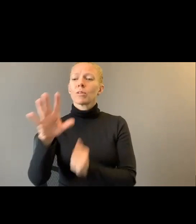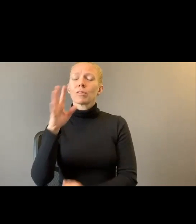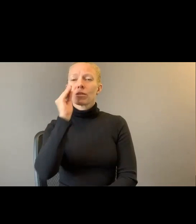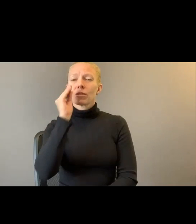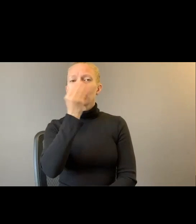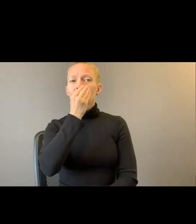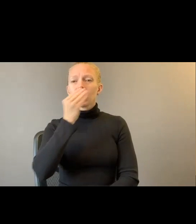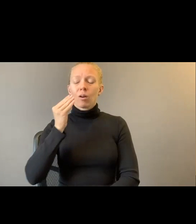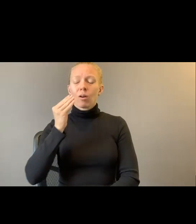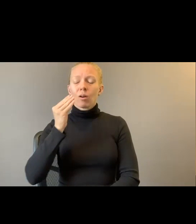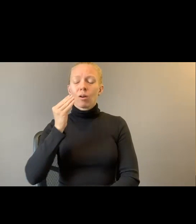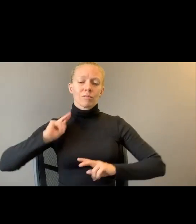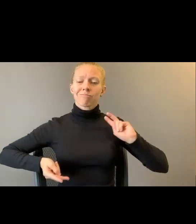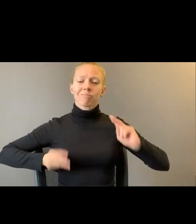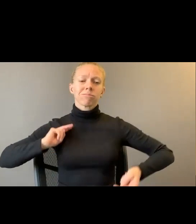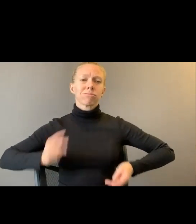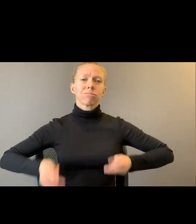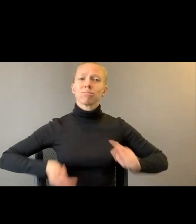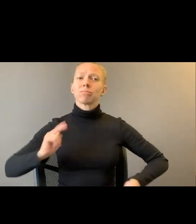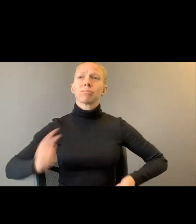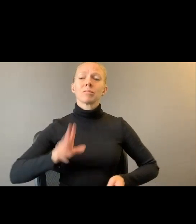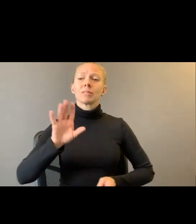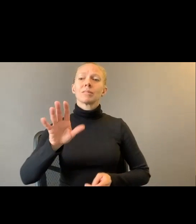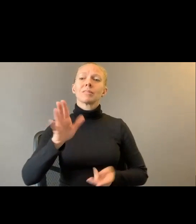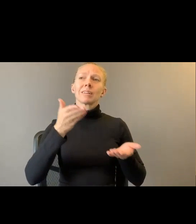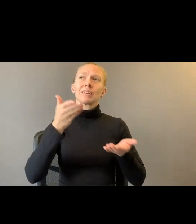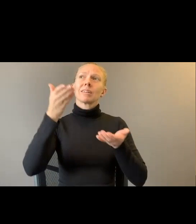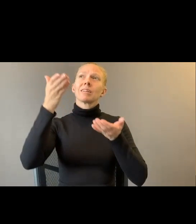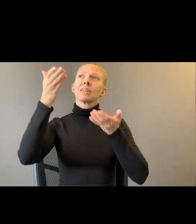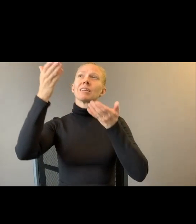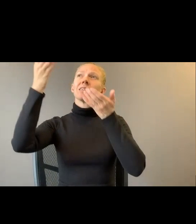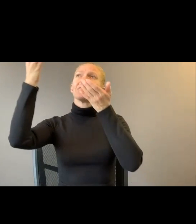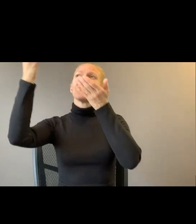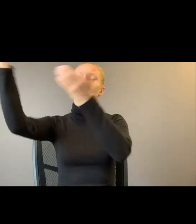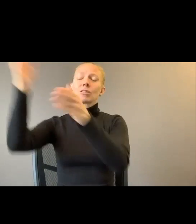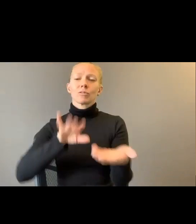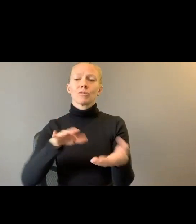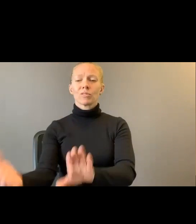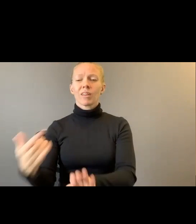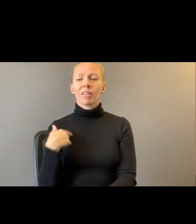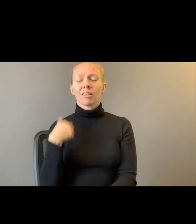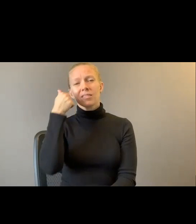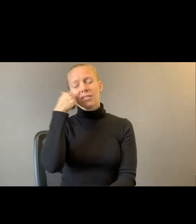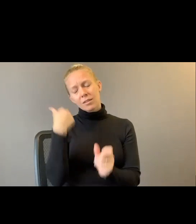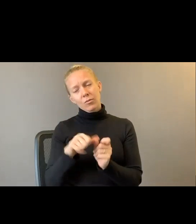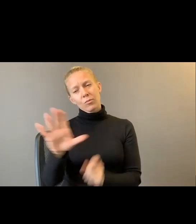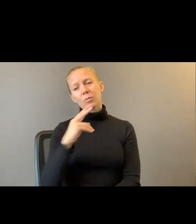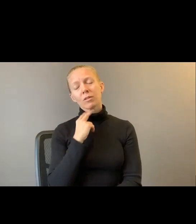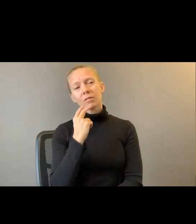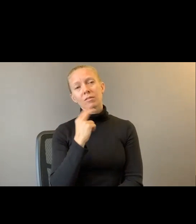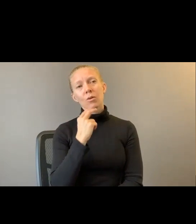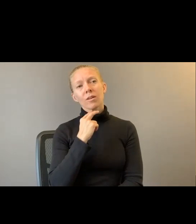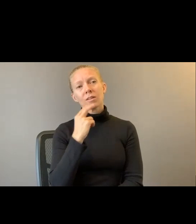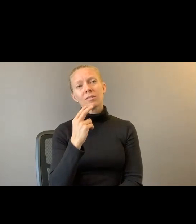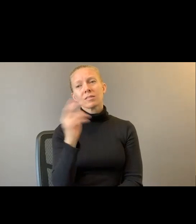taking her across the sky to death. I remember her voice, like a horn